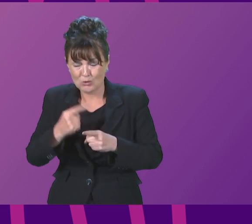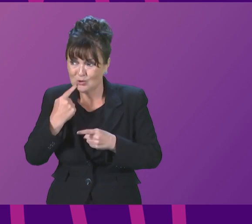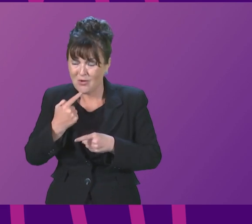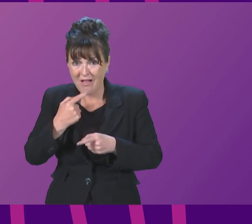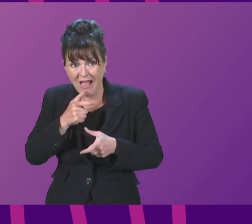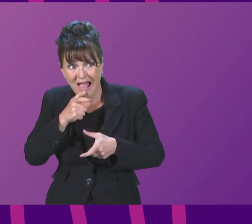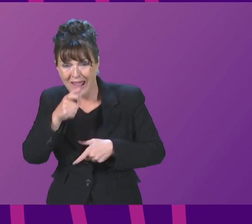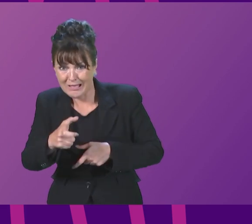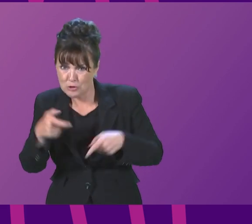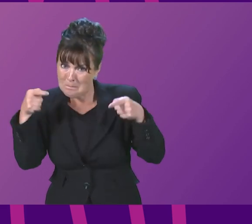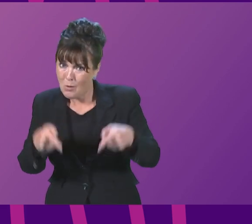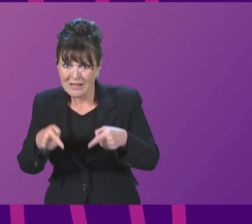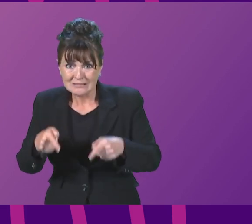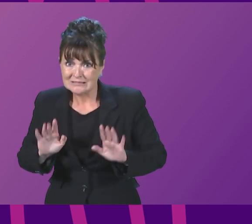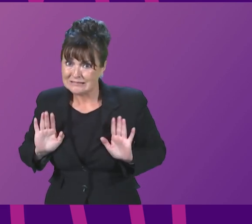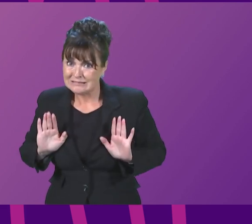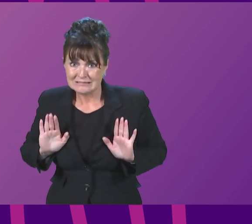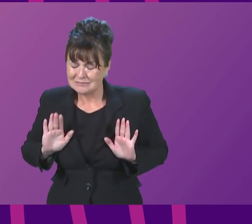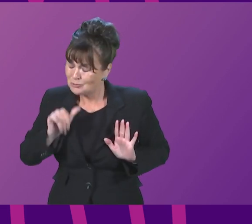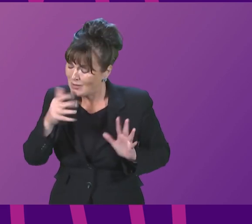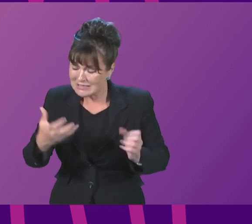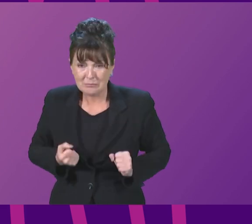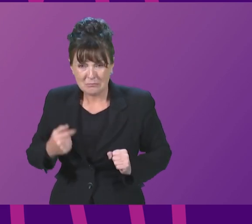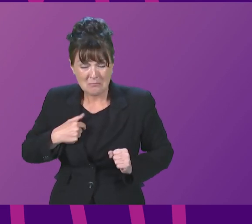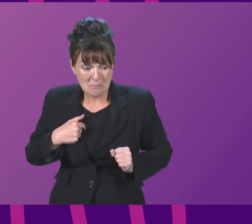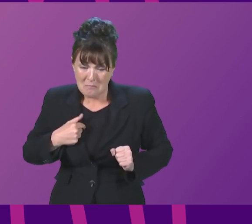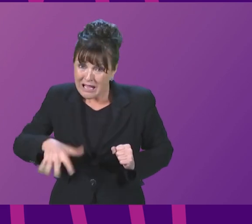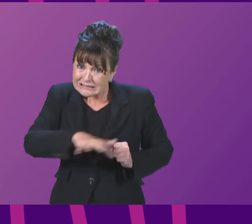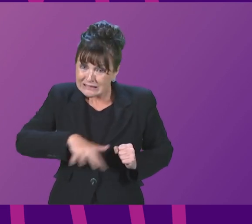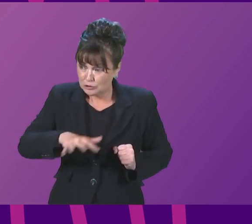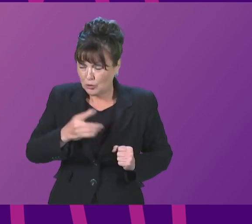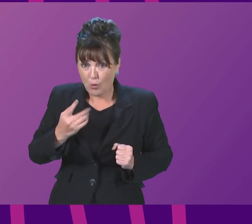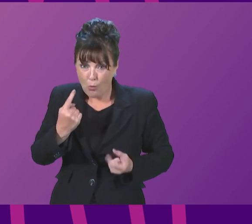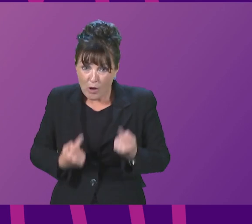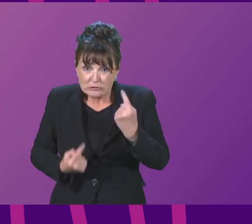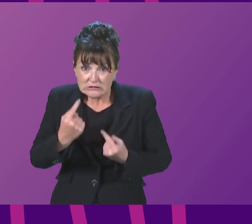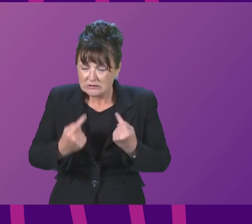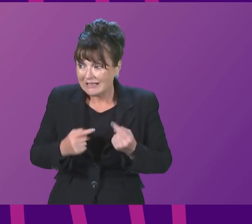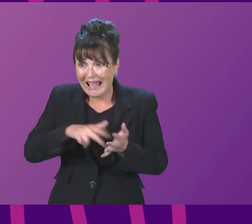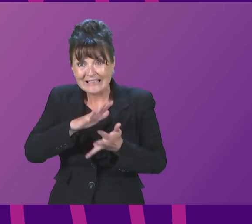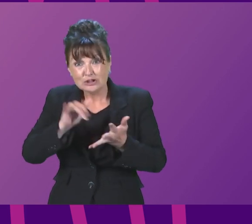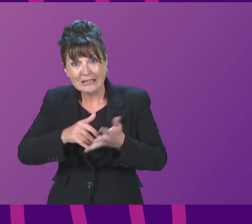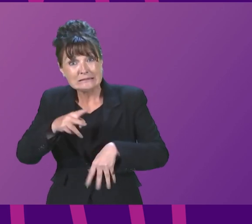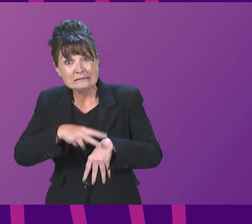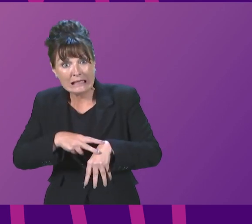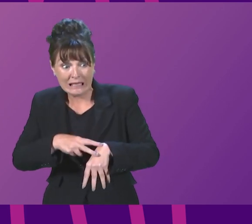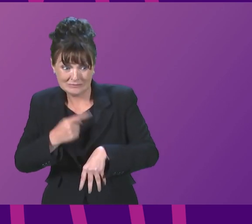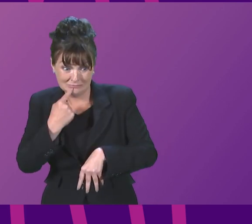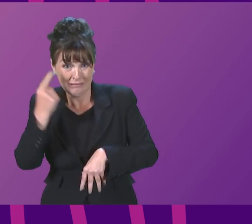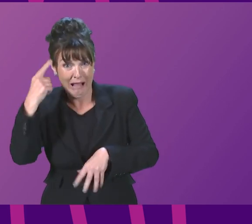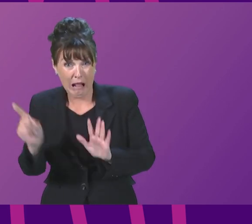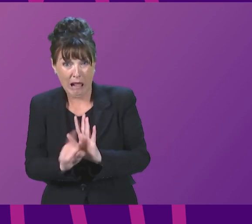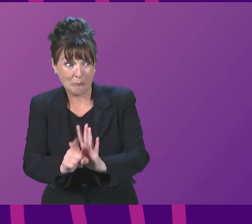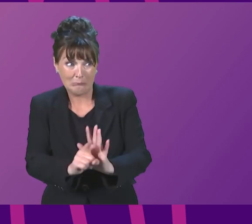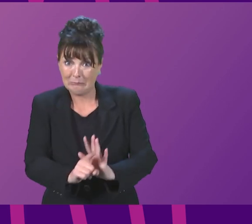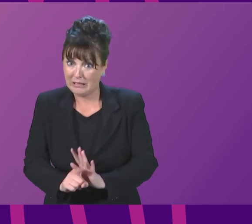unacceptable my constituents are worried NHS staff are sounding alarm bells what steps can the Government take to